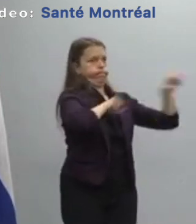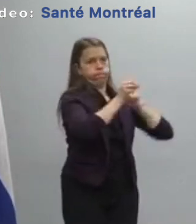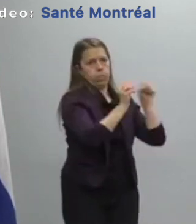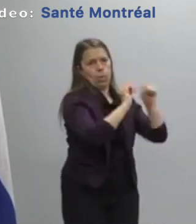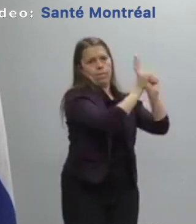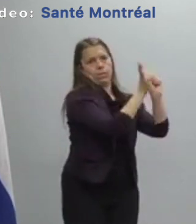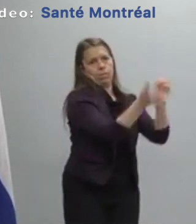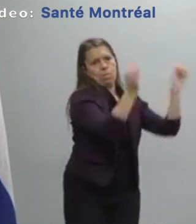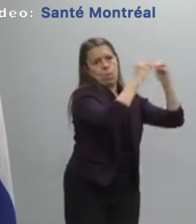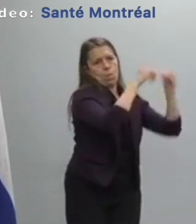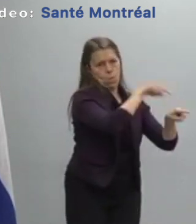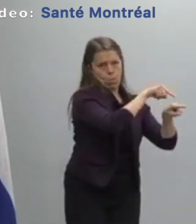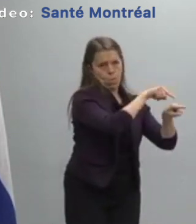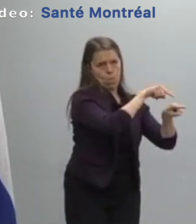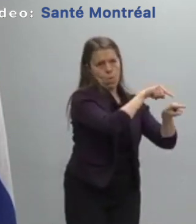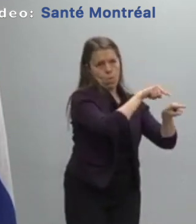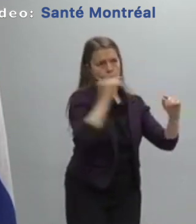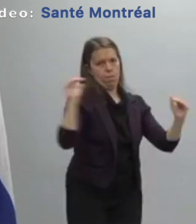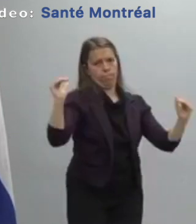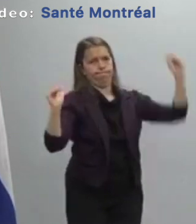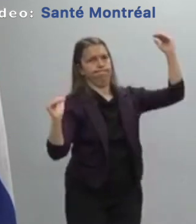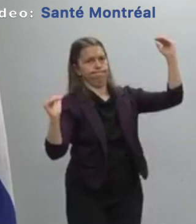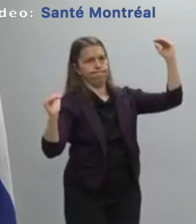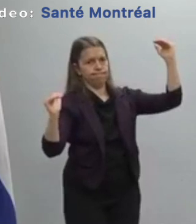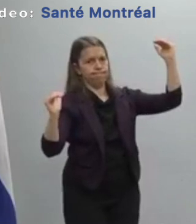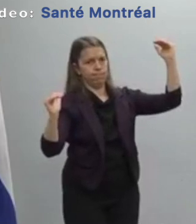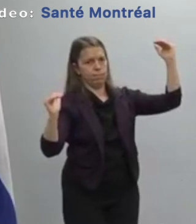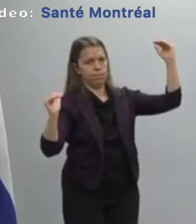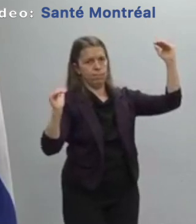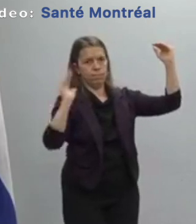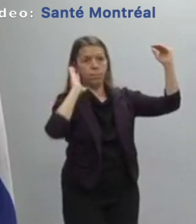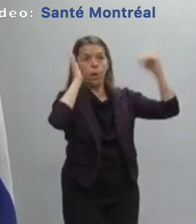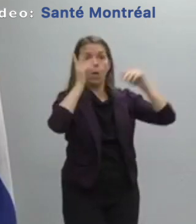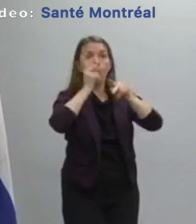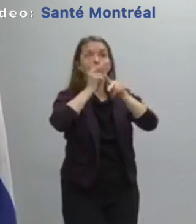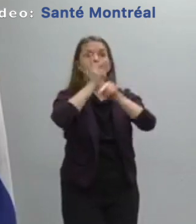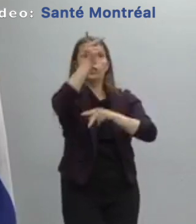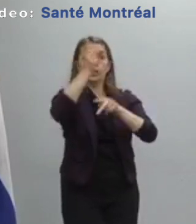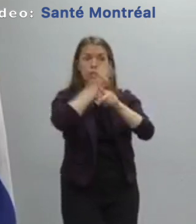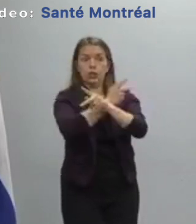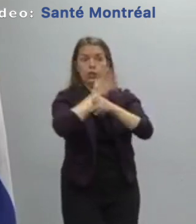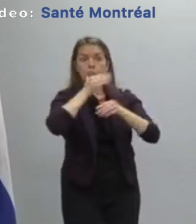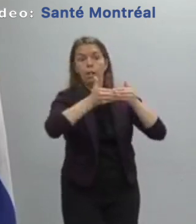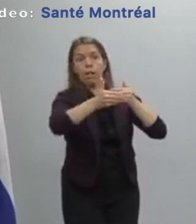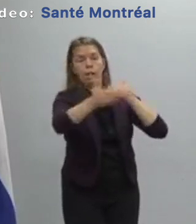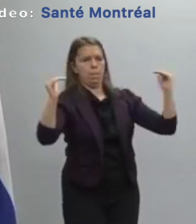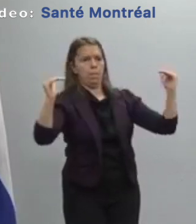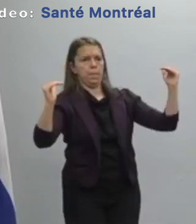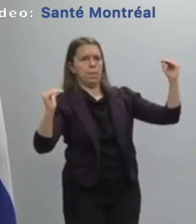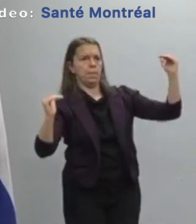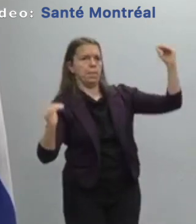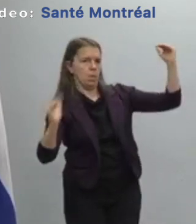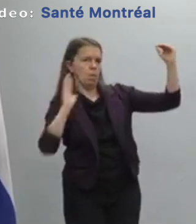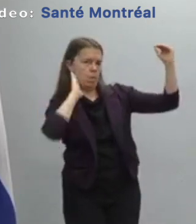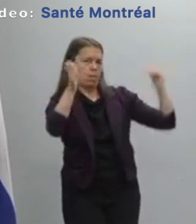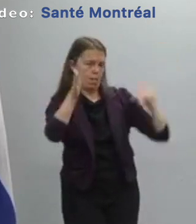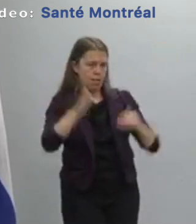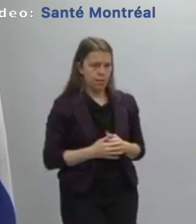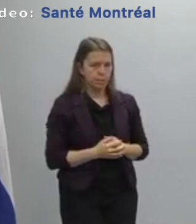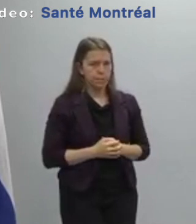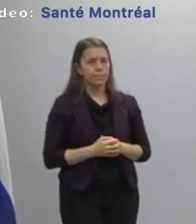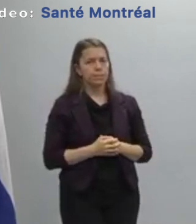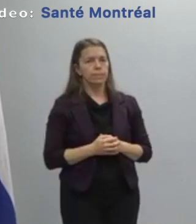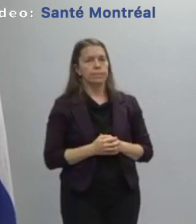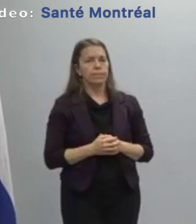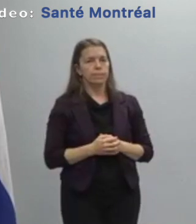can be explained by many factors of course the poverty conditions more chronic diseases people